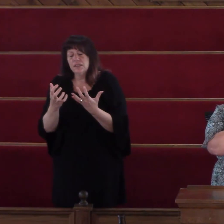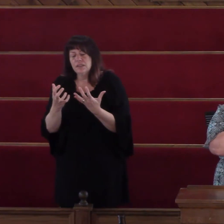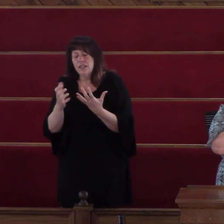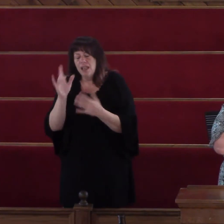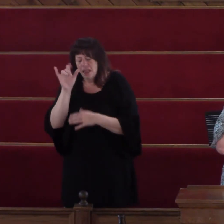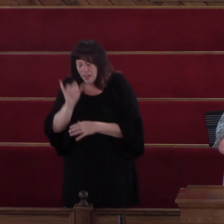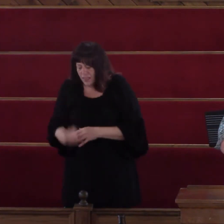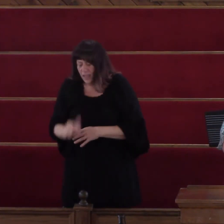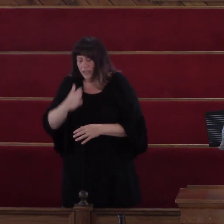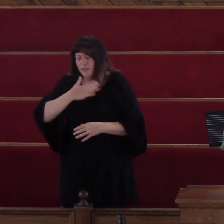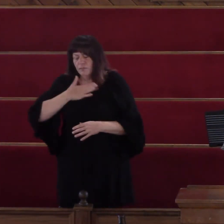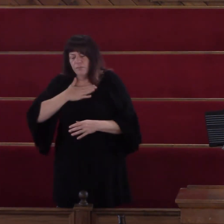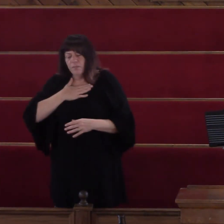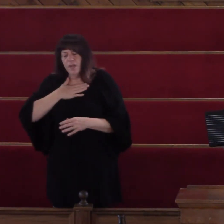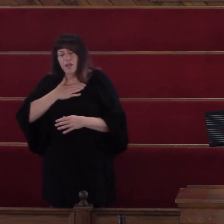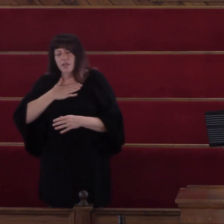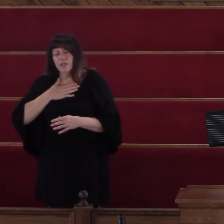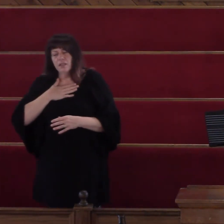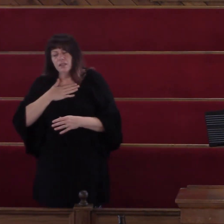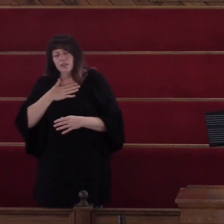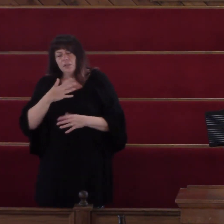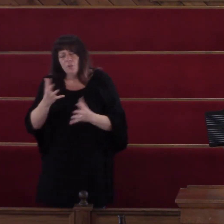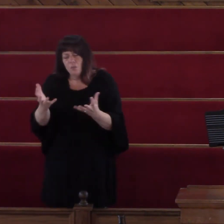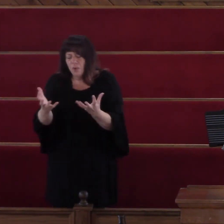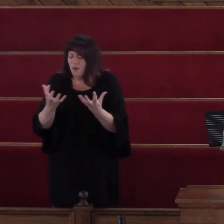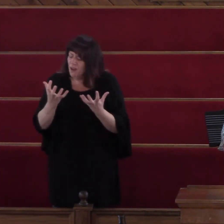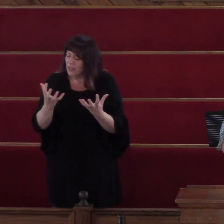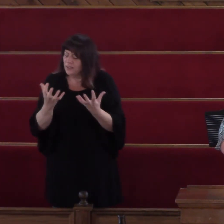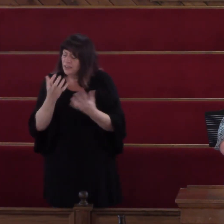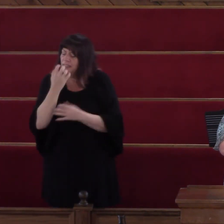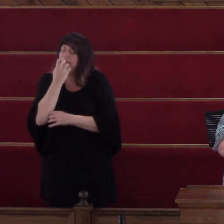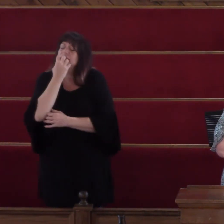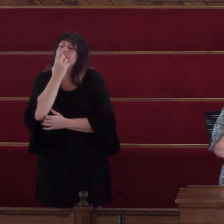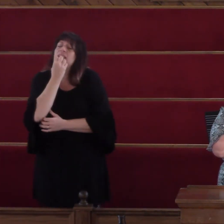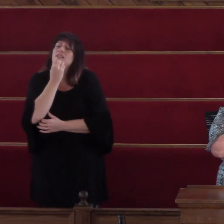It's my desire